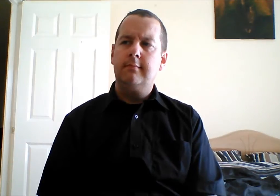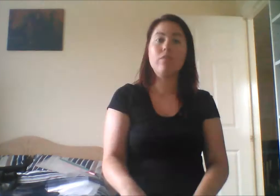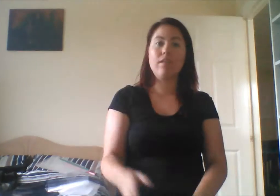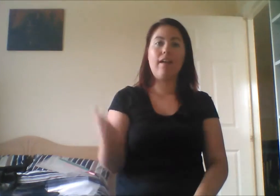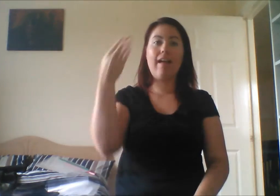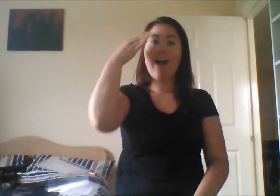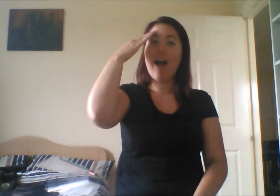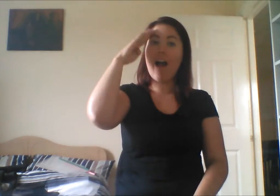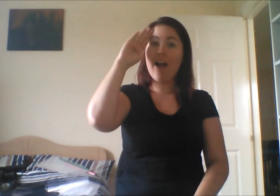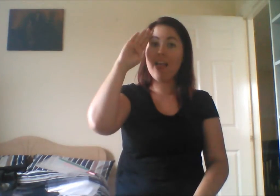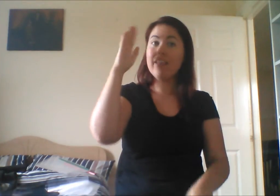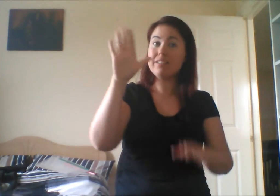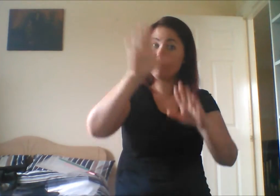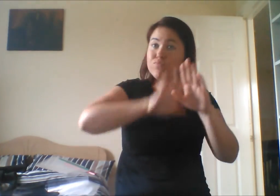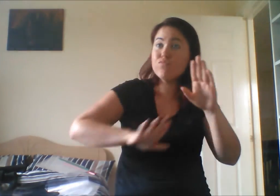£5,000. £5,000.